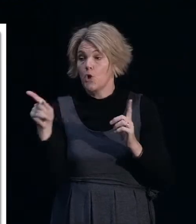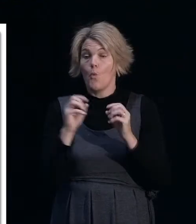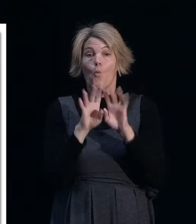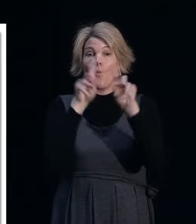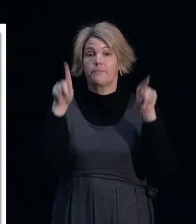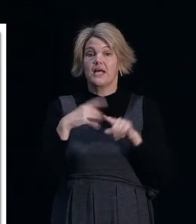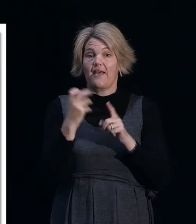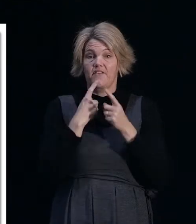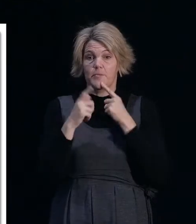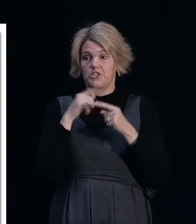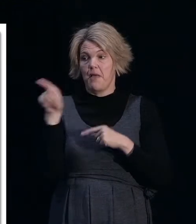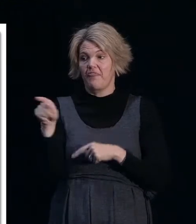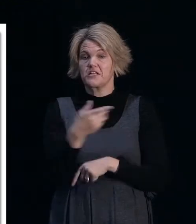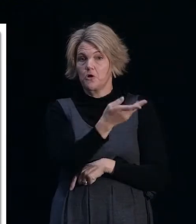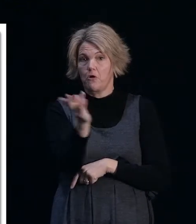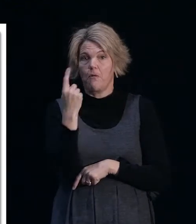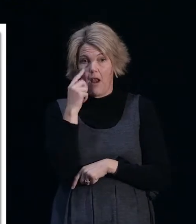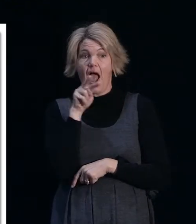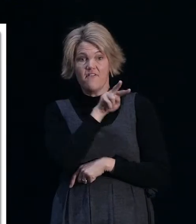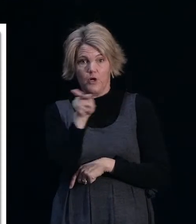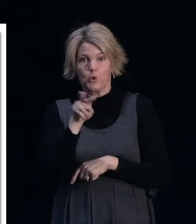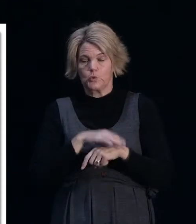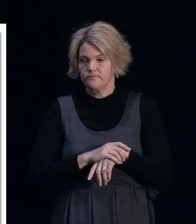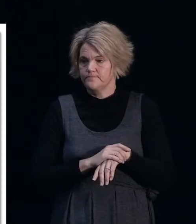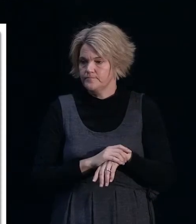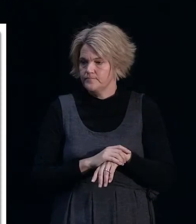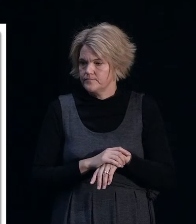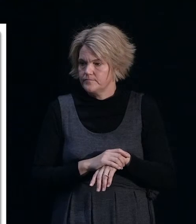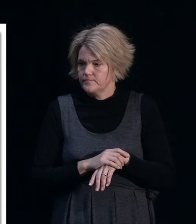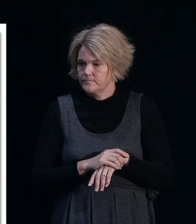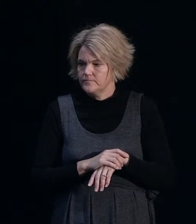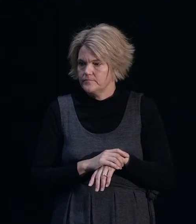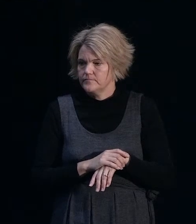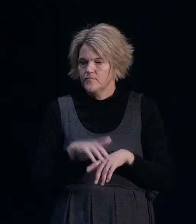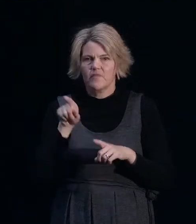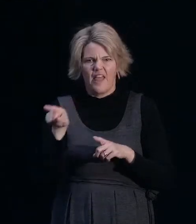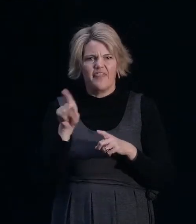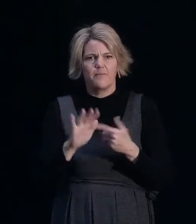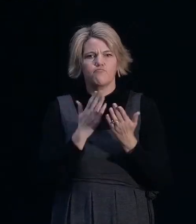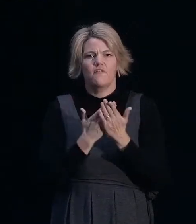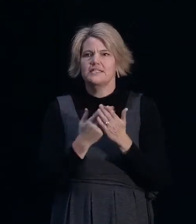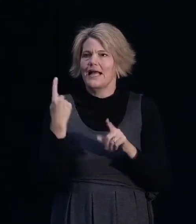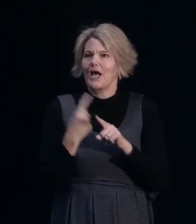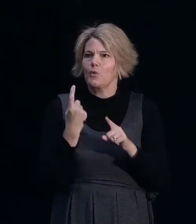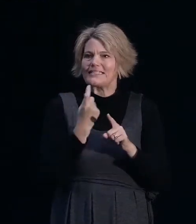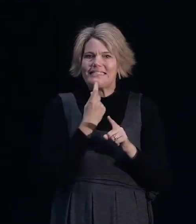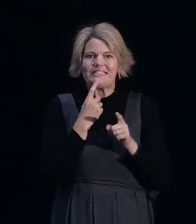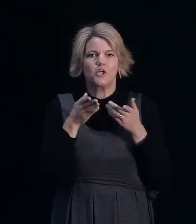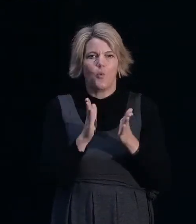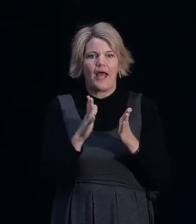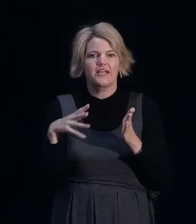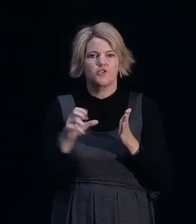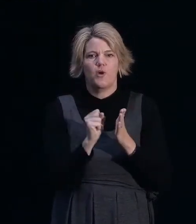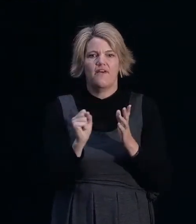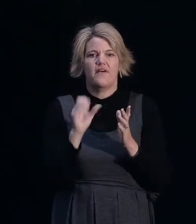and to consider that if they're in the rebuild situation. It provides a quick easy way of achieving a co-compliant house